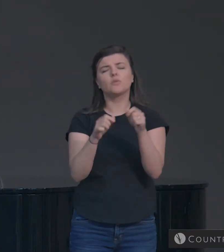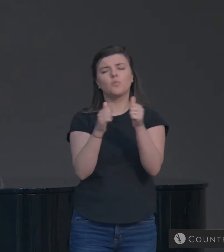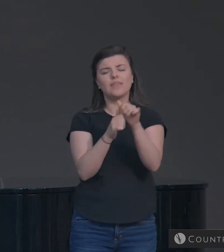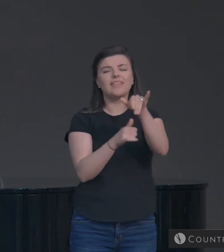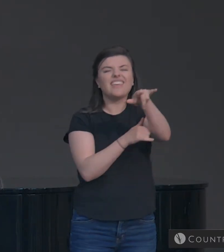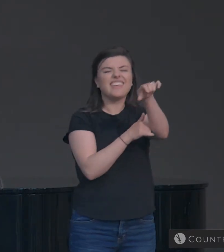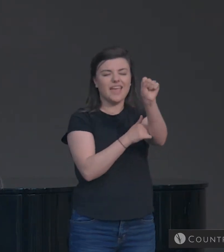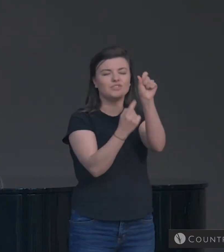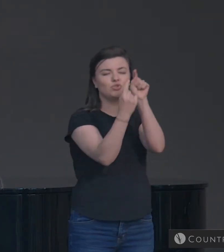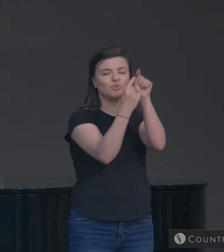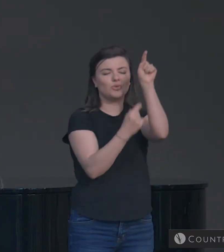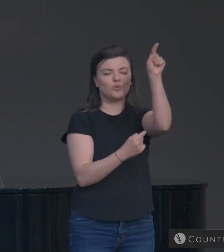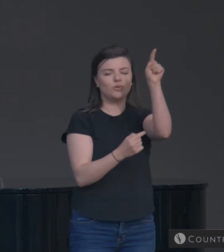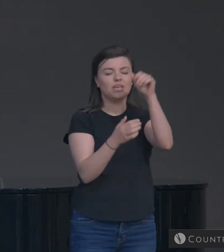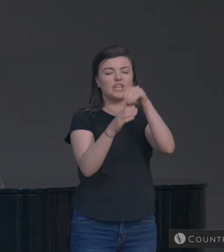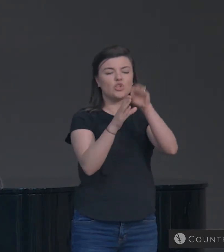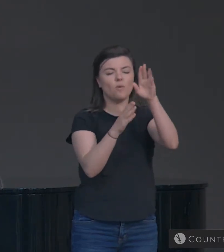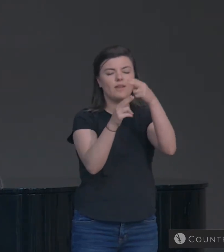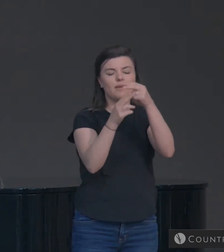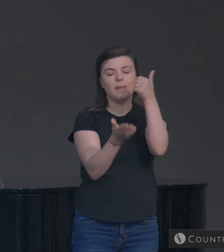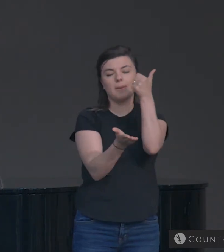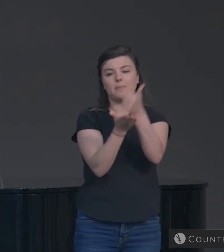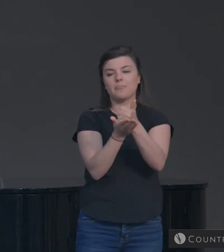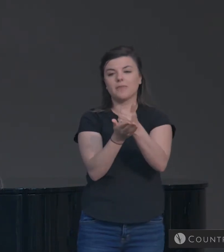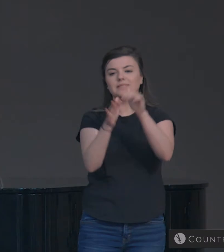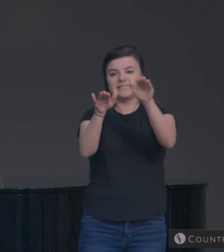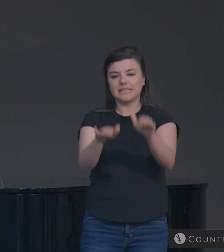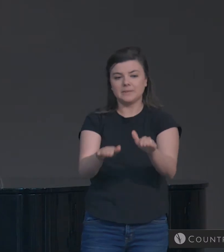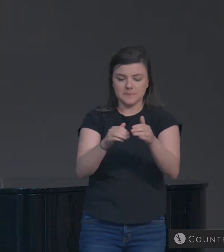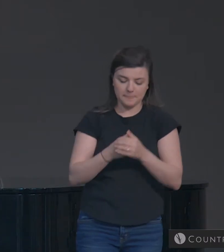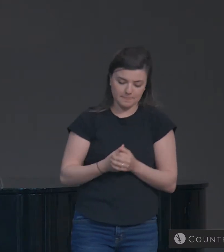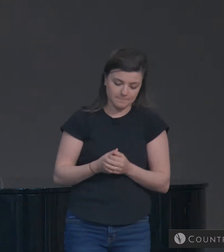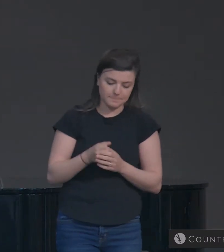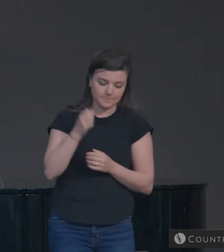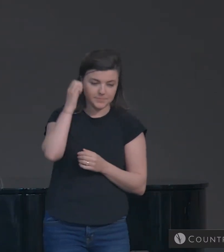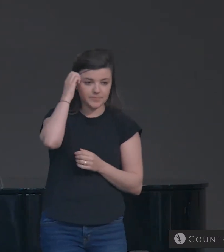yes. In Jesus' name, amen. Be seated.